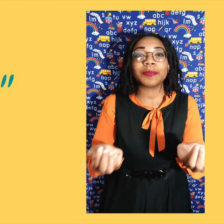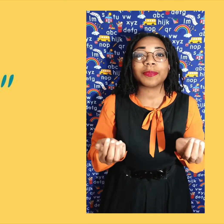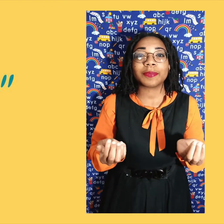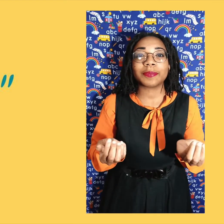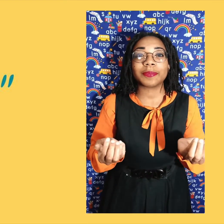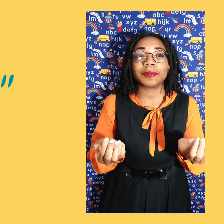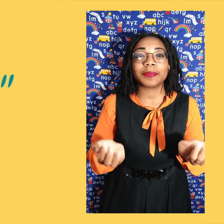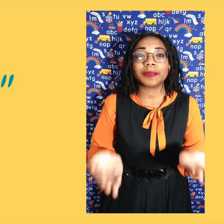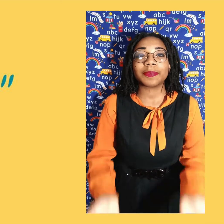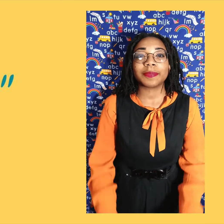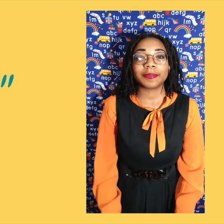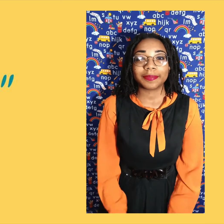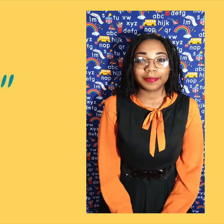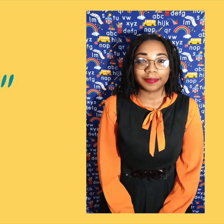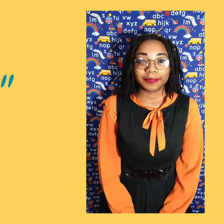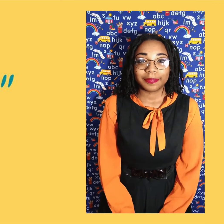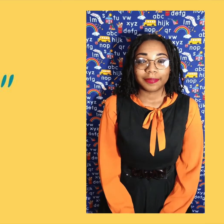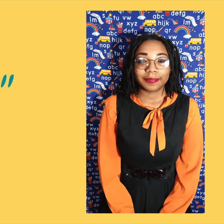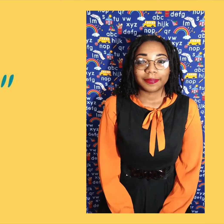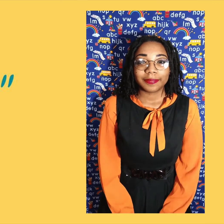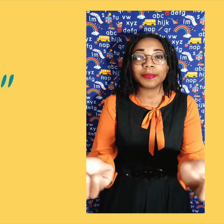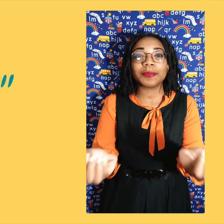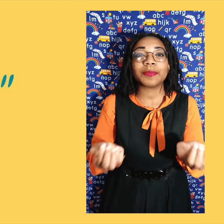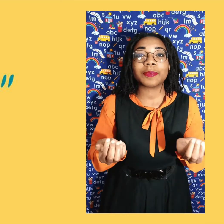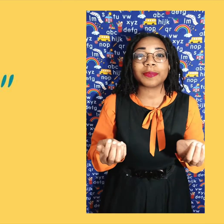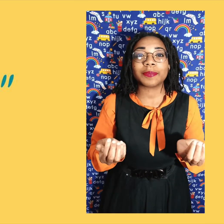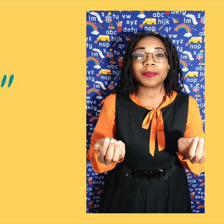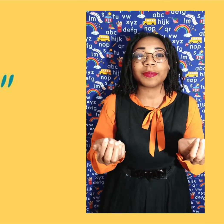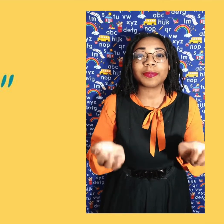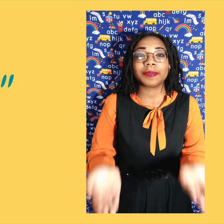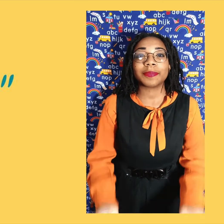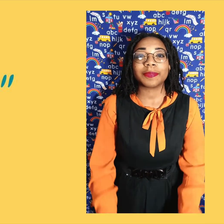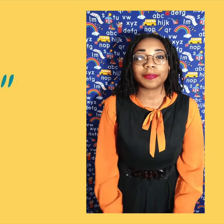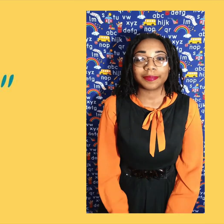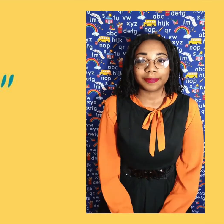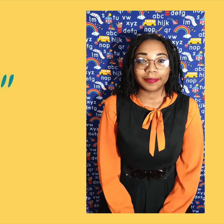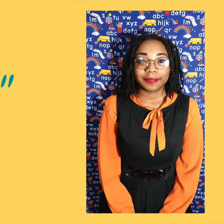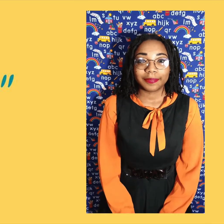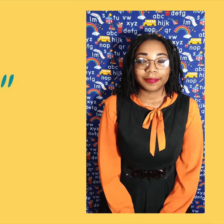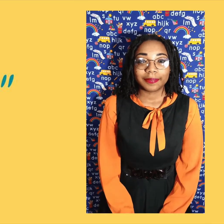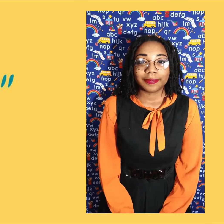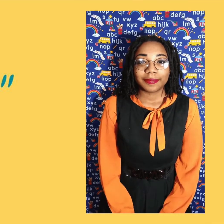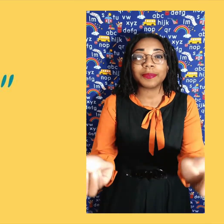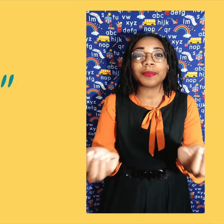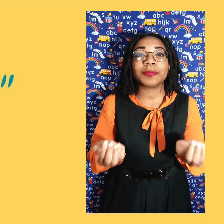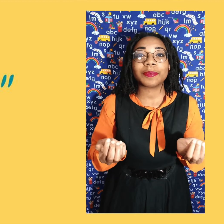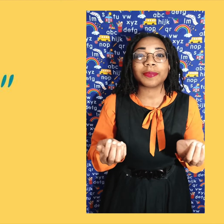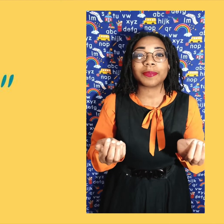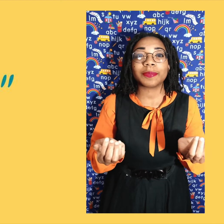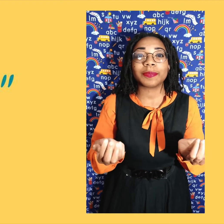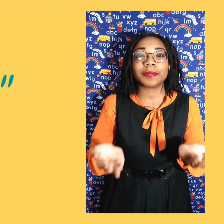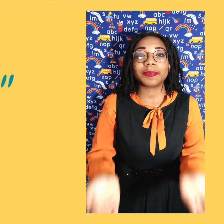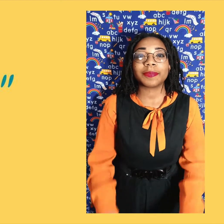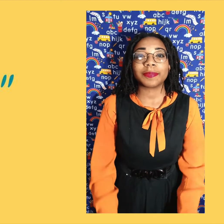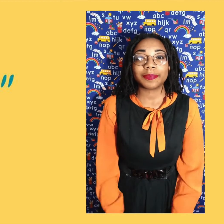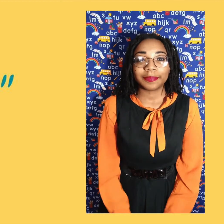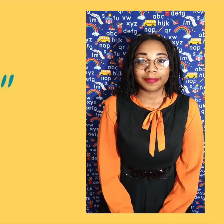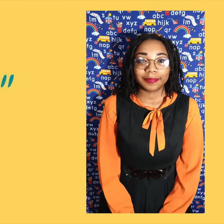then make them into claws and pull your hands back toward your body. Give it a try. Good job! Let's learn our next